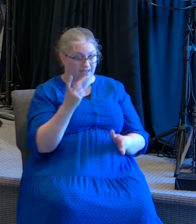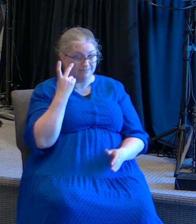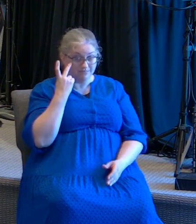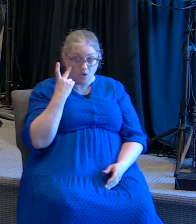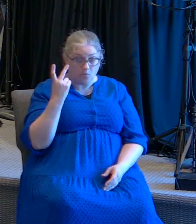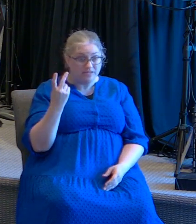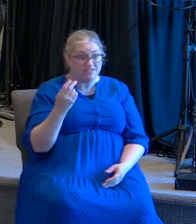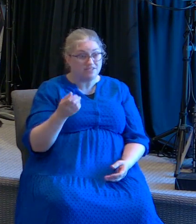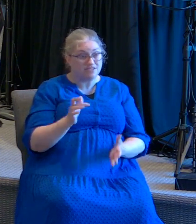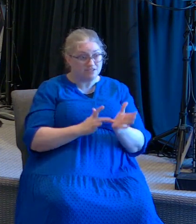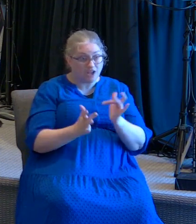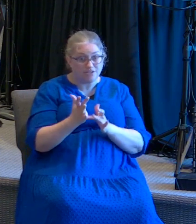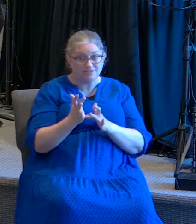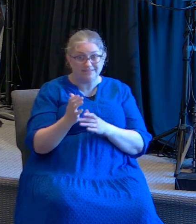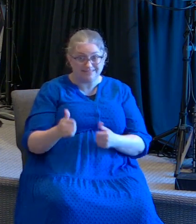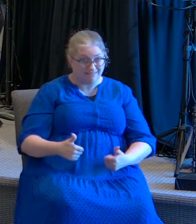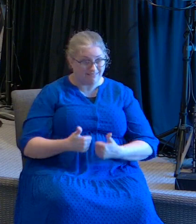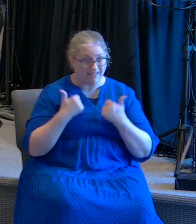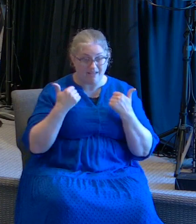alive